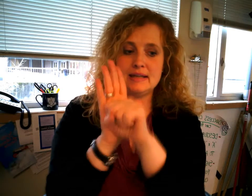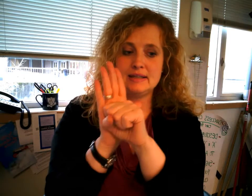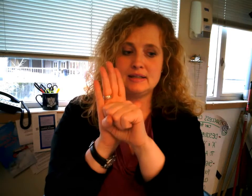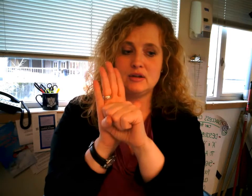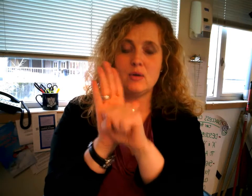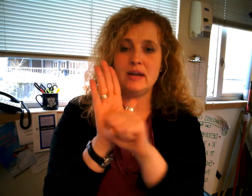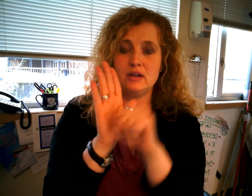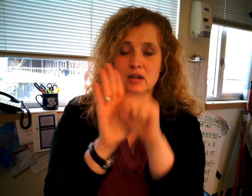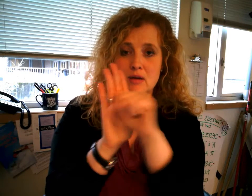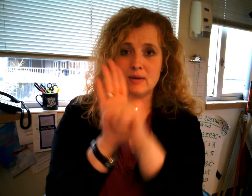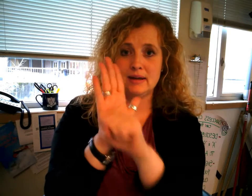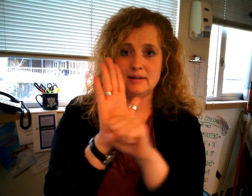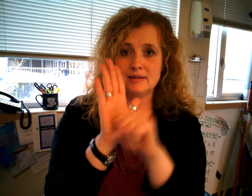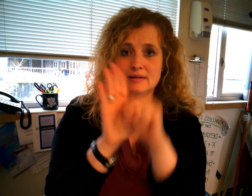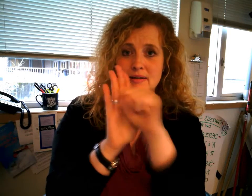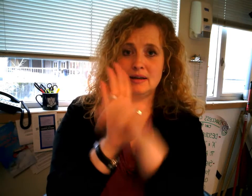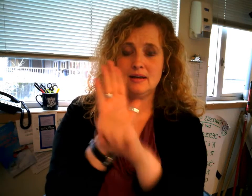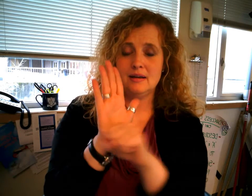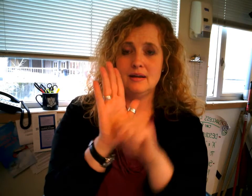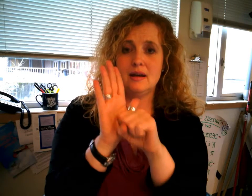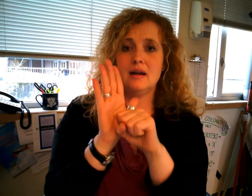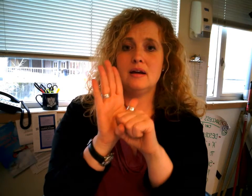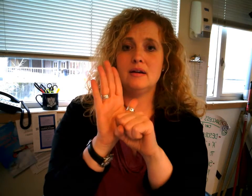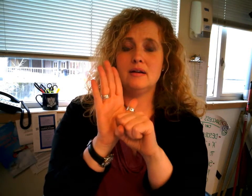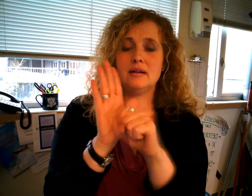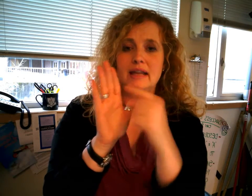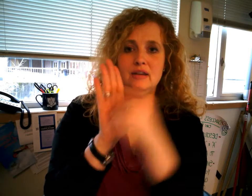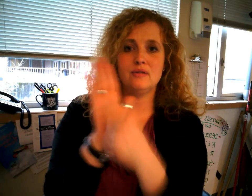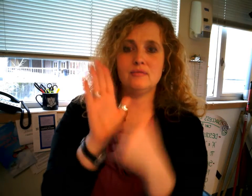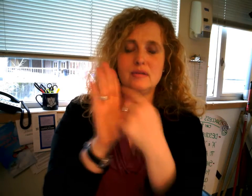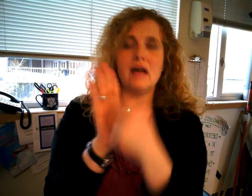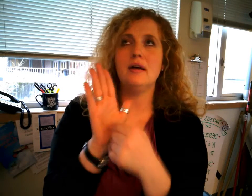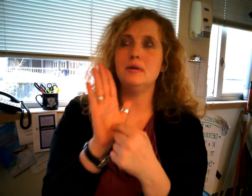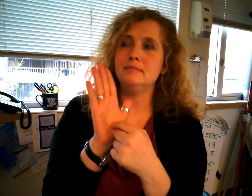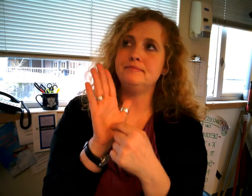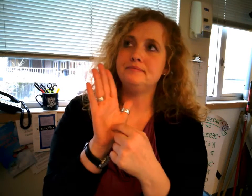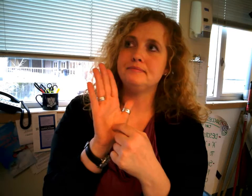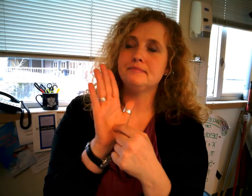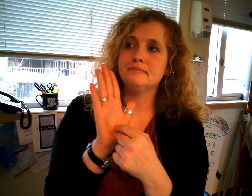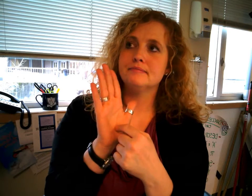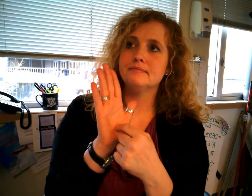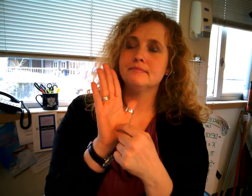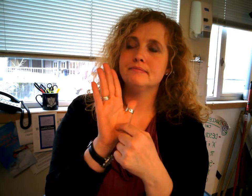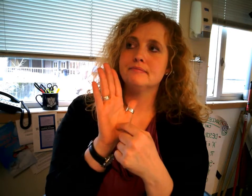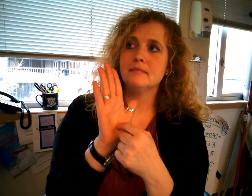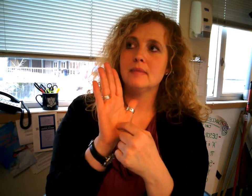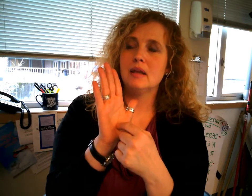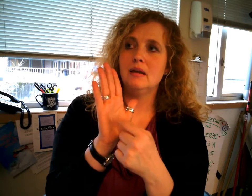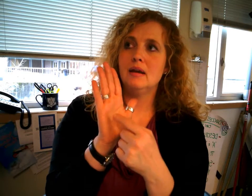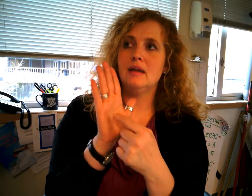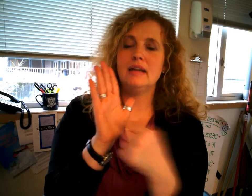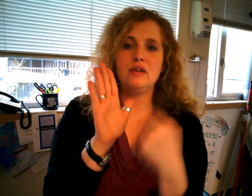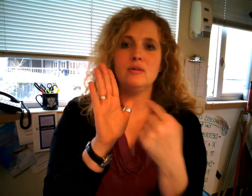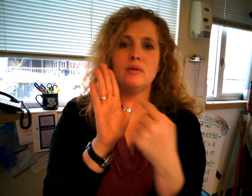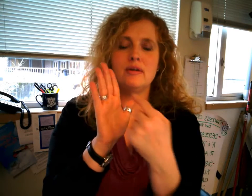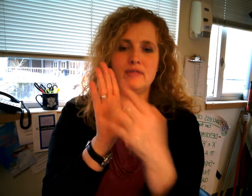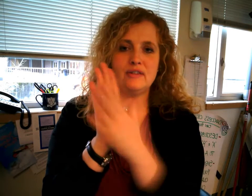going in clockwise like you're like if this is